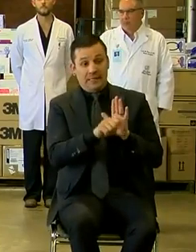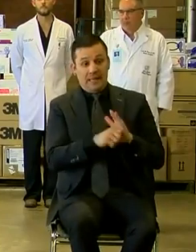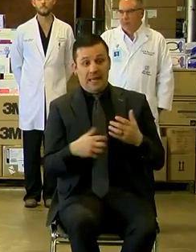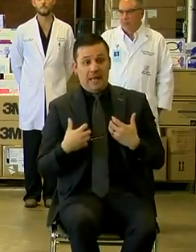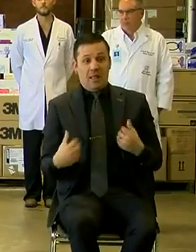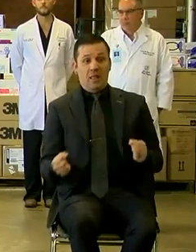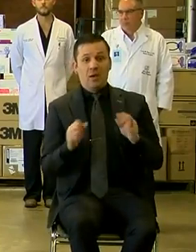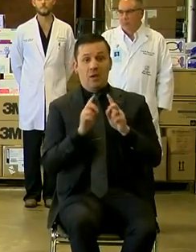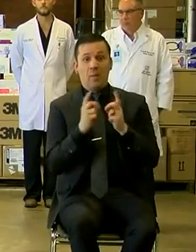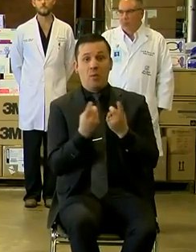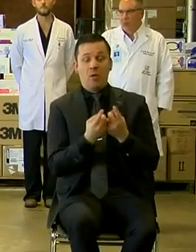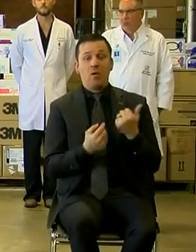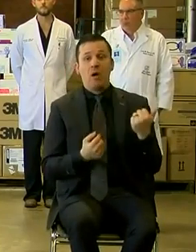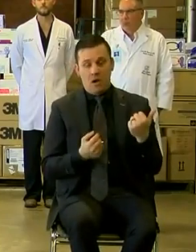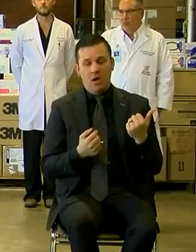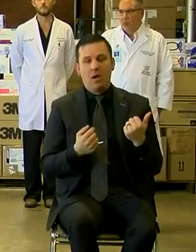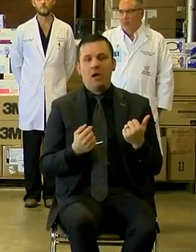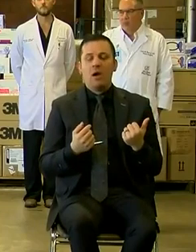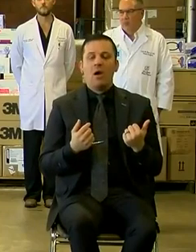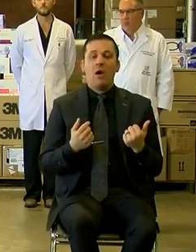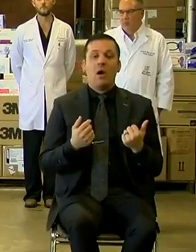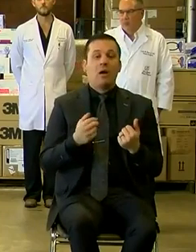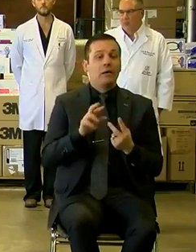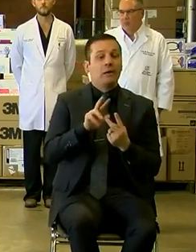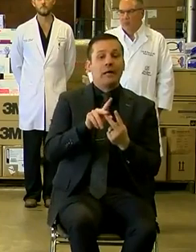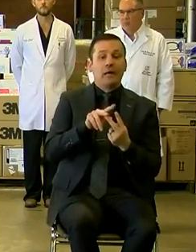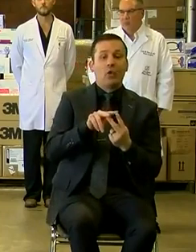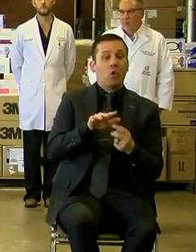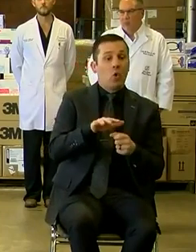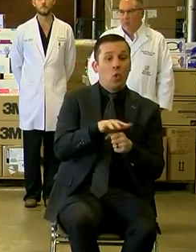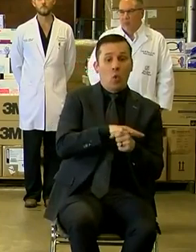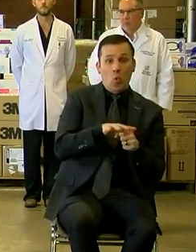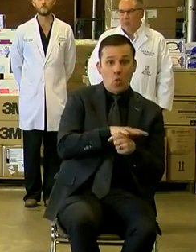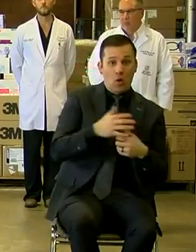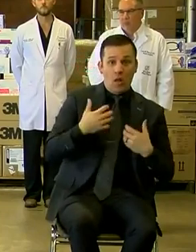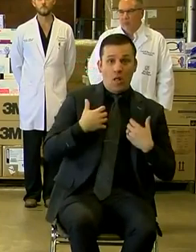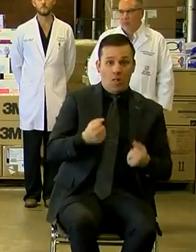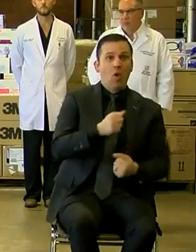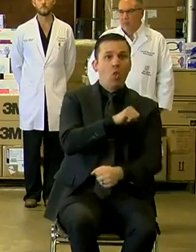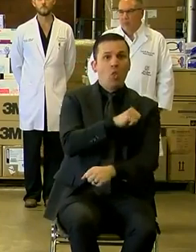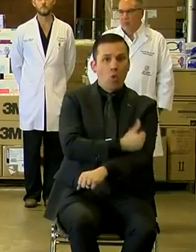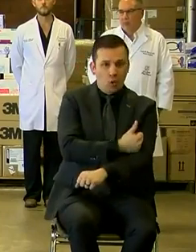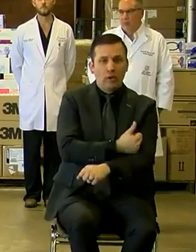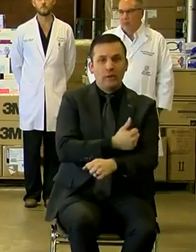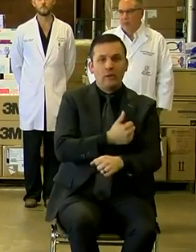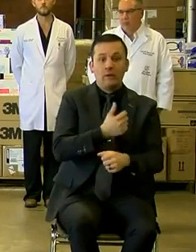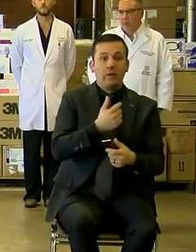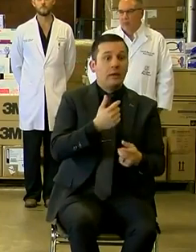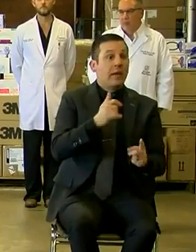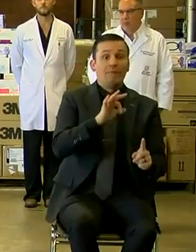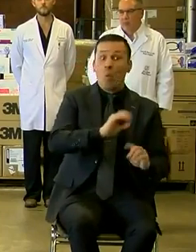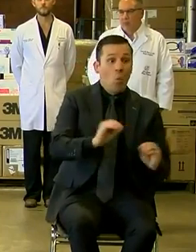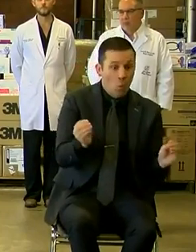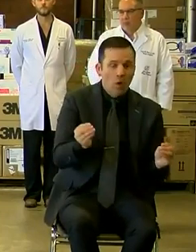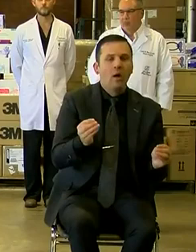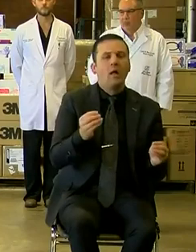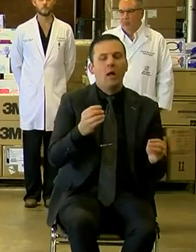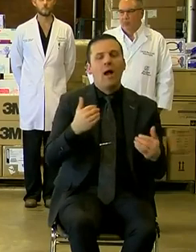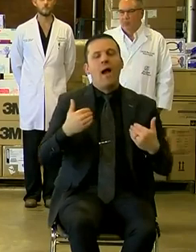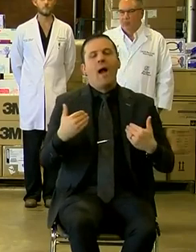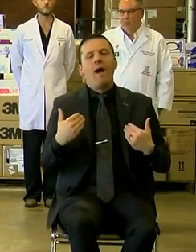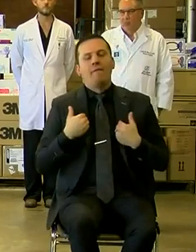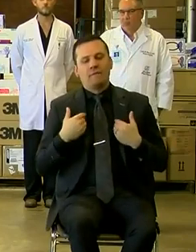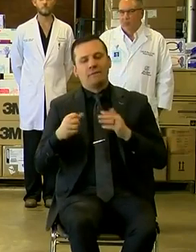there are either local health authorities in every county, or if there's not a local health authority in that county,